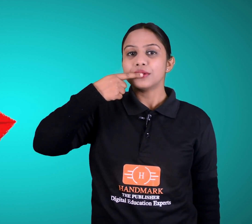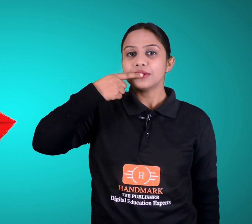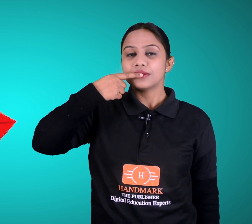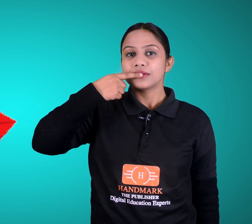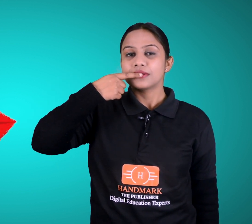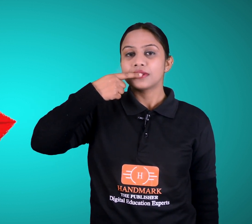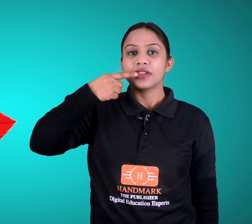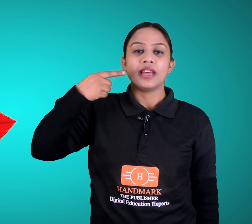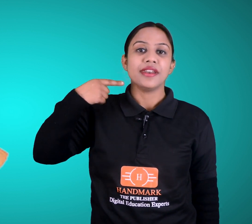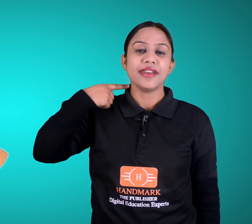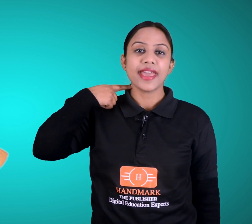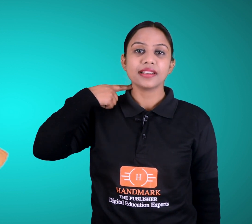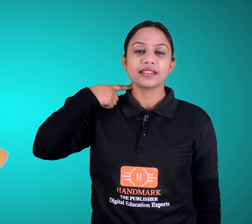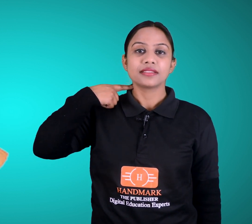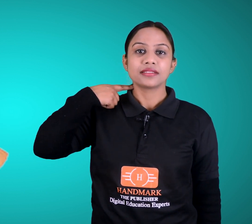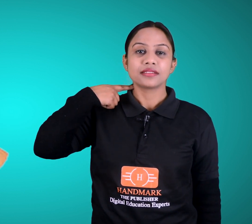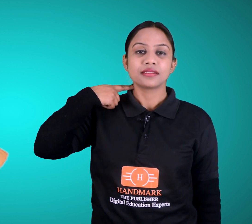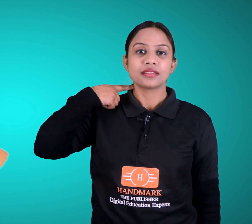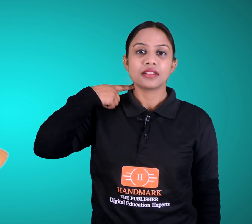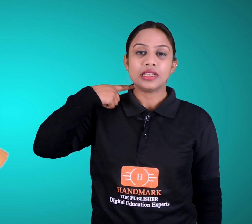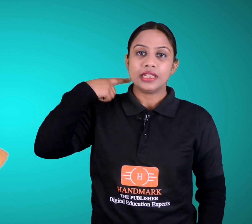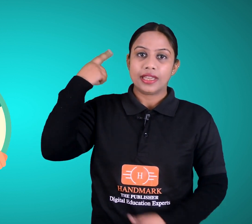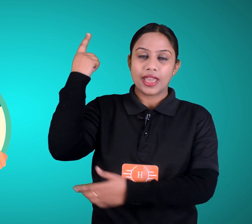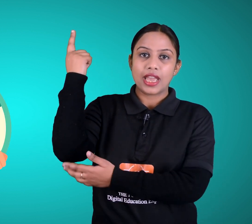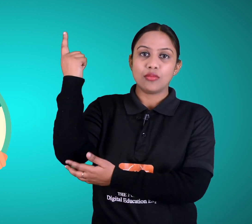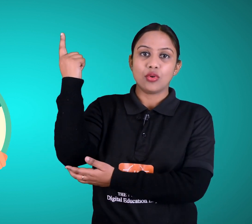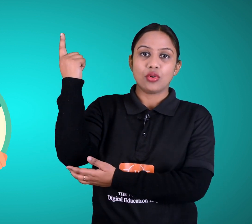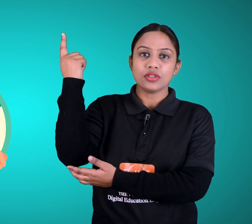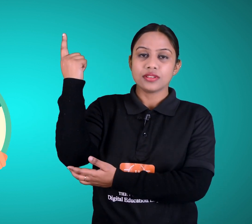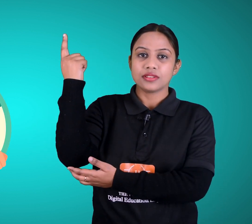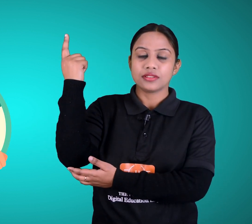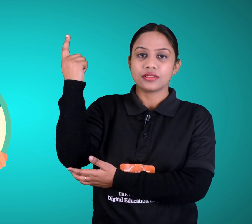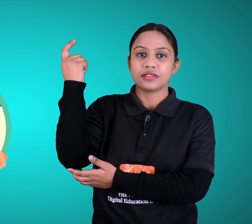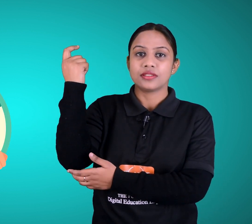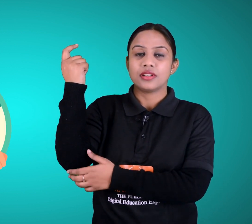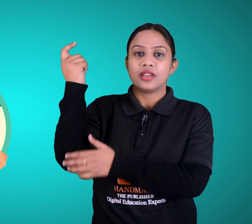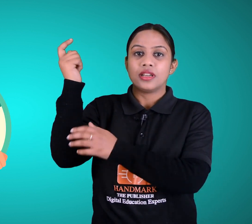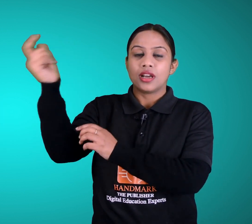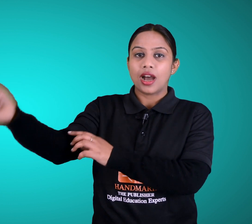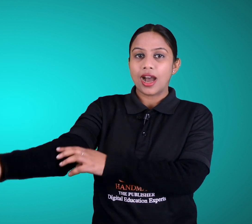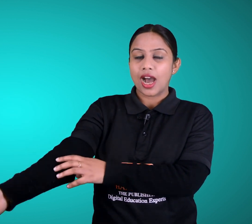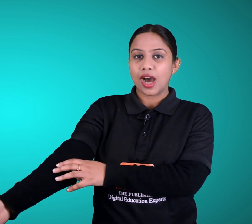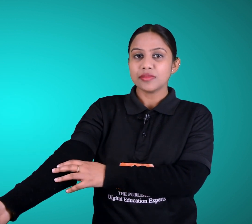neck elbows arms